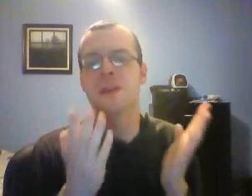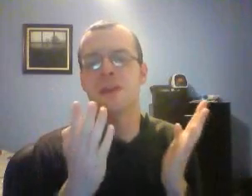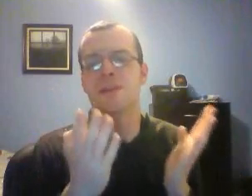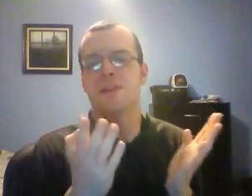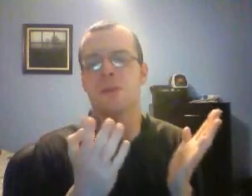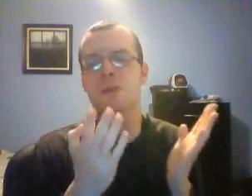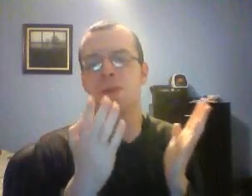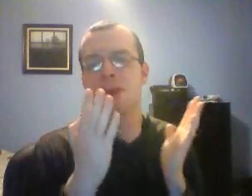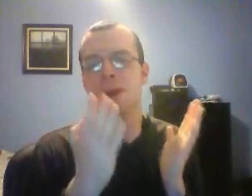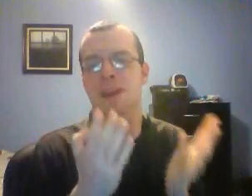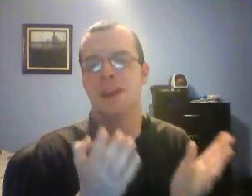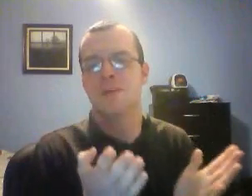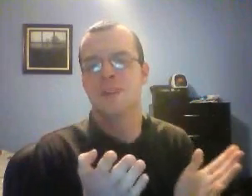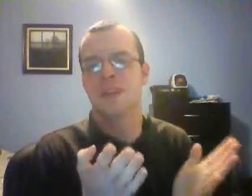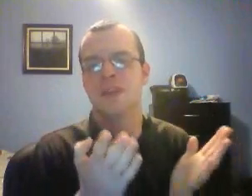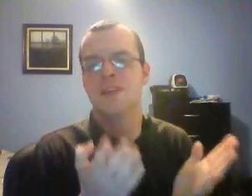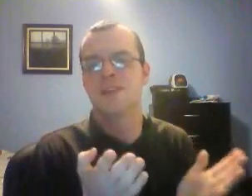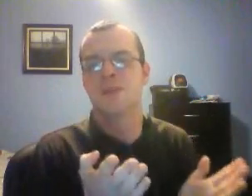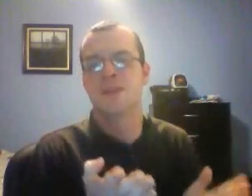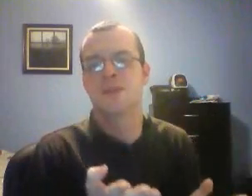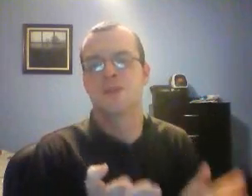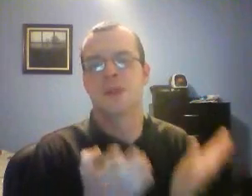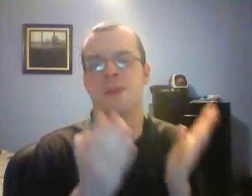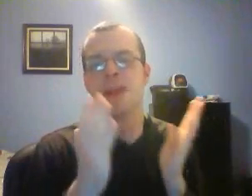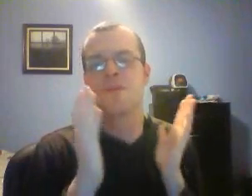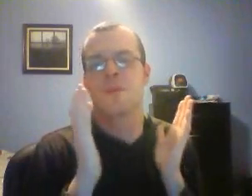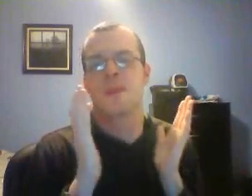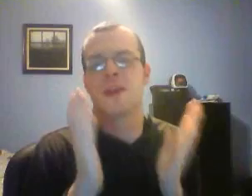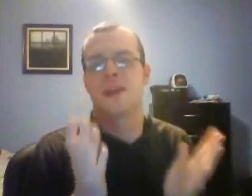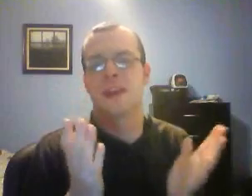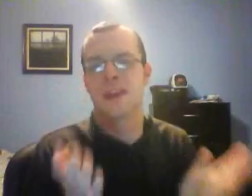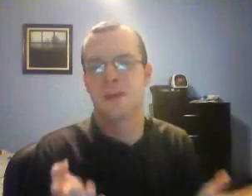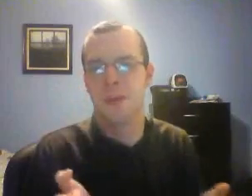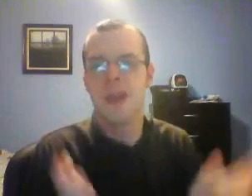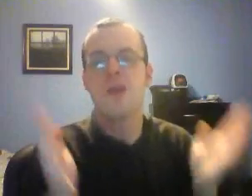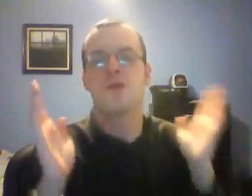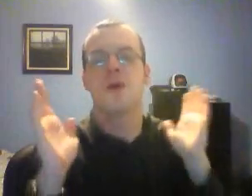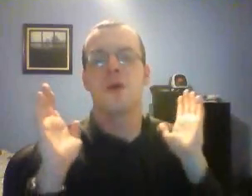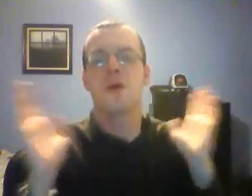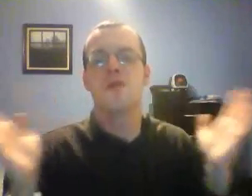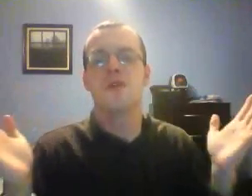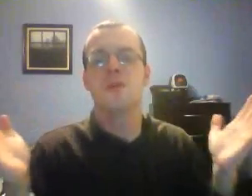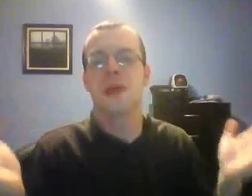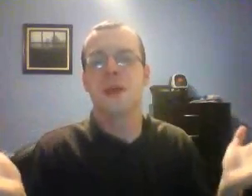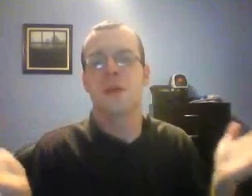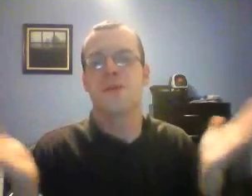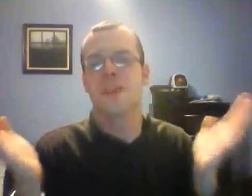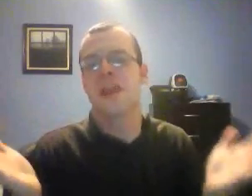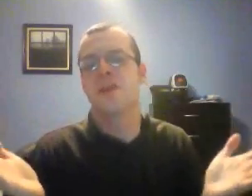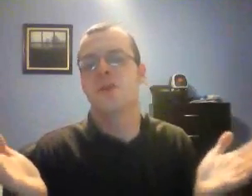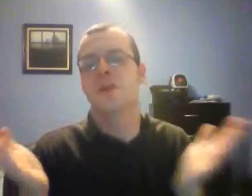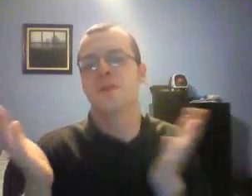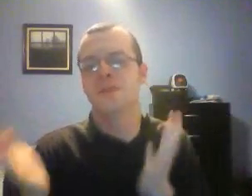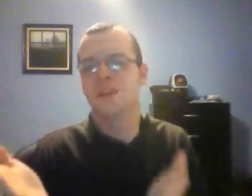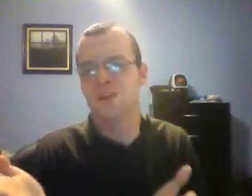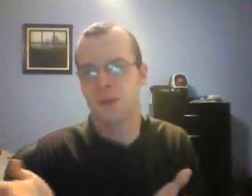to be launching their own United Kingdom TV series, which will emanate from the United Kingdom with a whole new platter of talent going to be featured